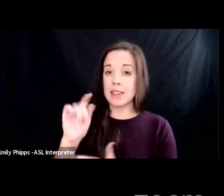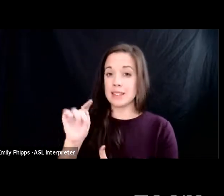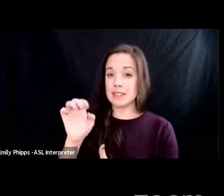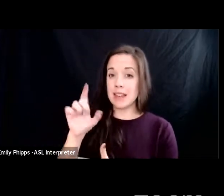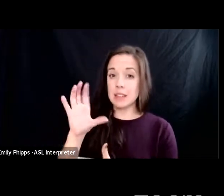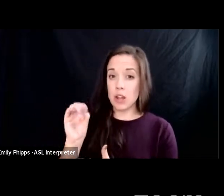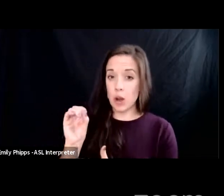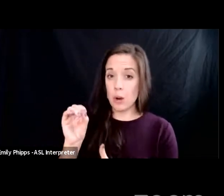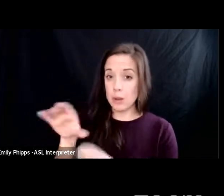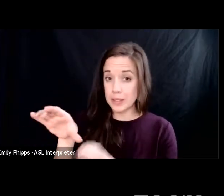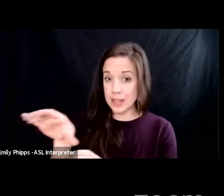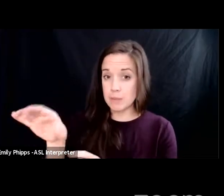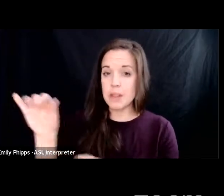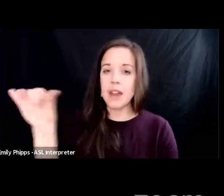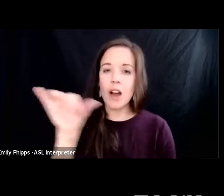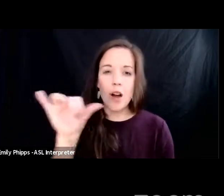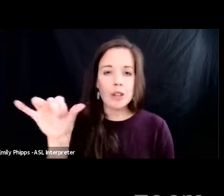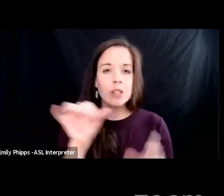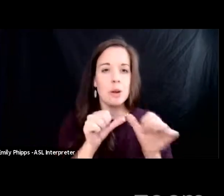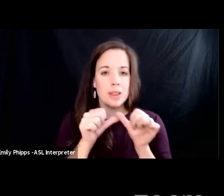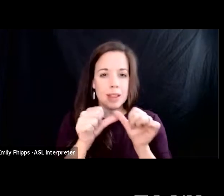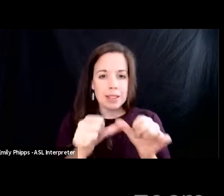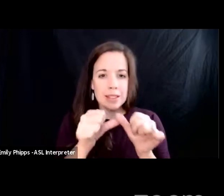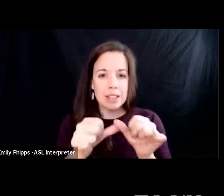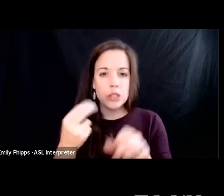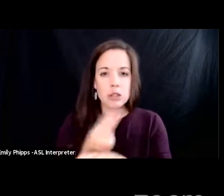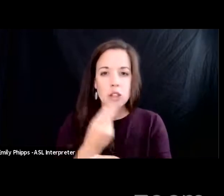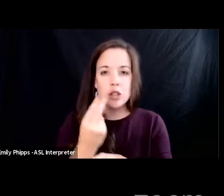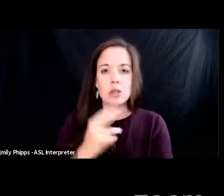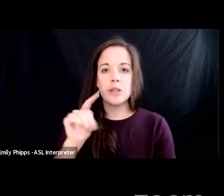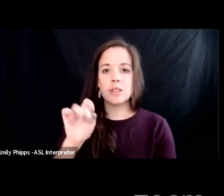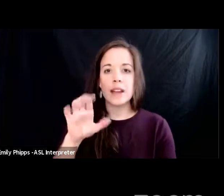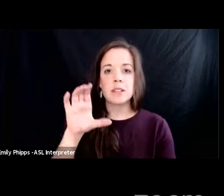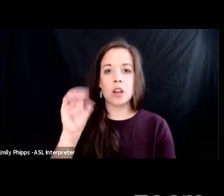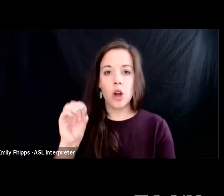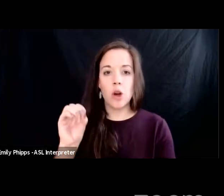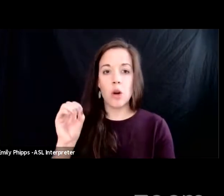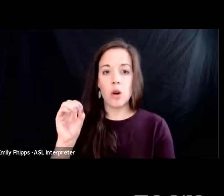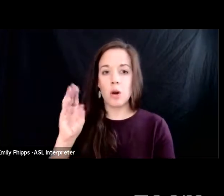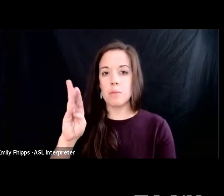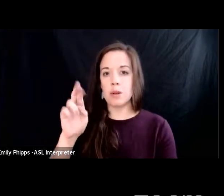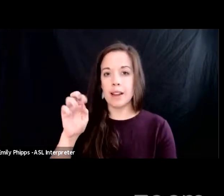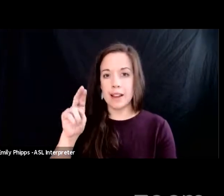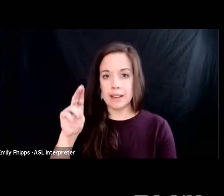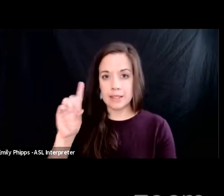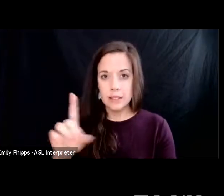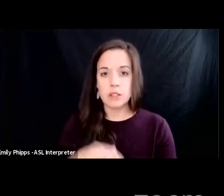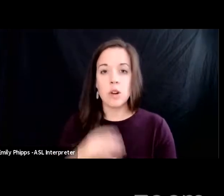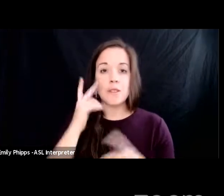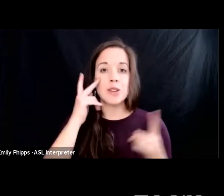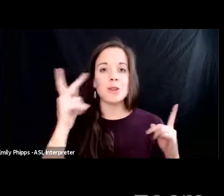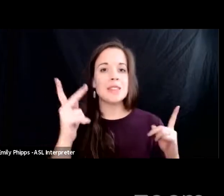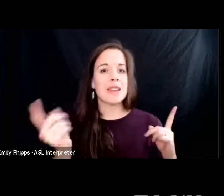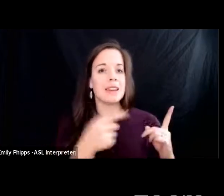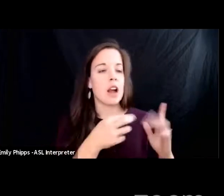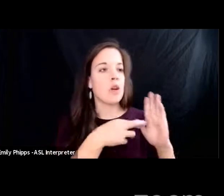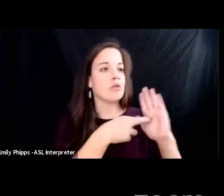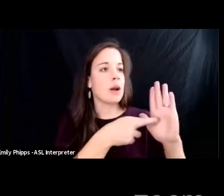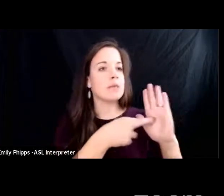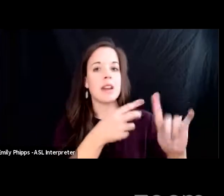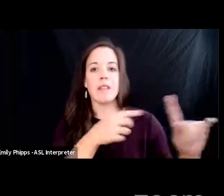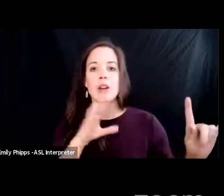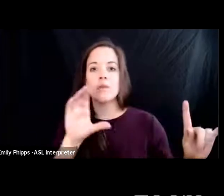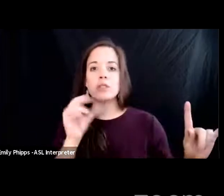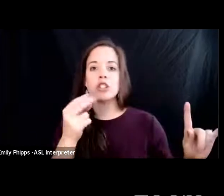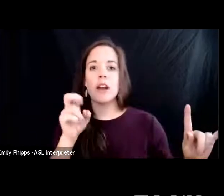but they also continue to use the texaco brand so if you see somewhere a text a representative from chevron